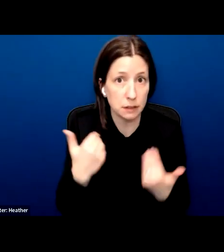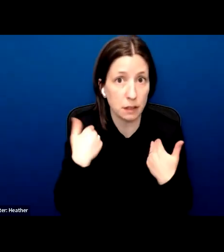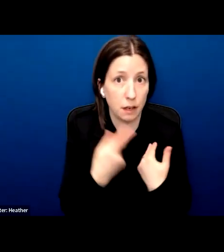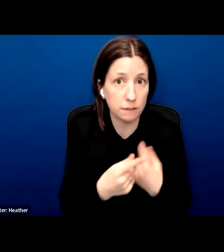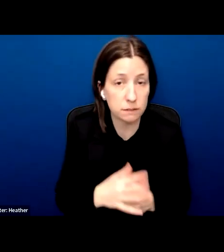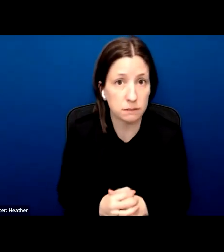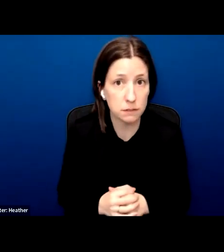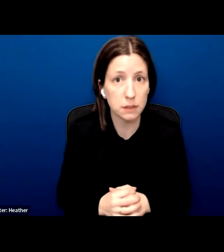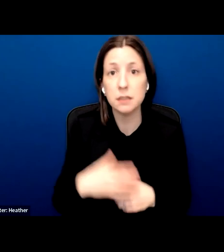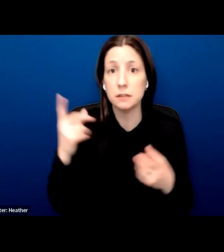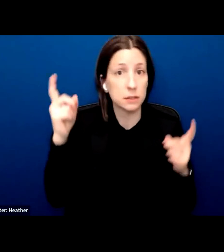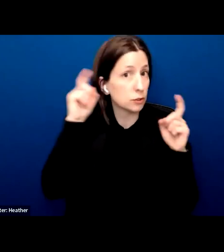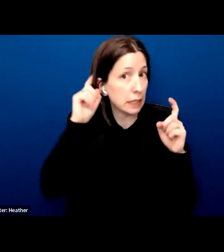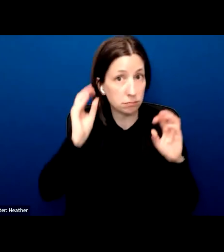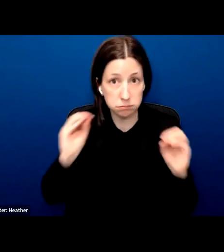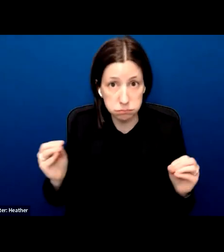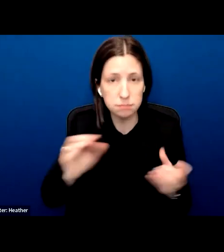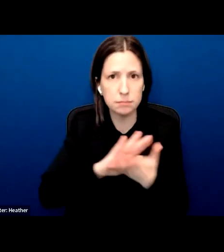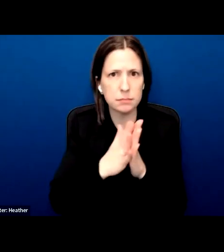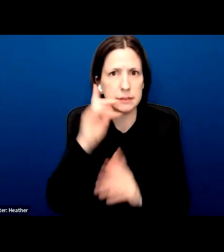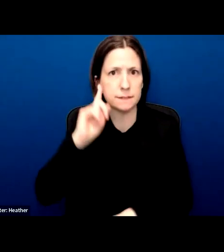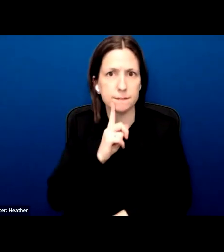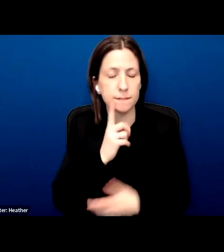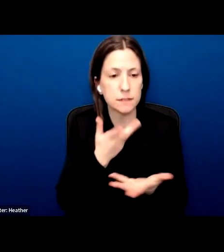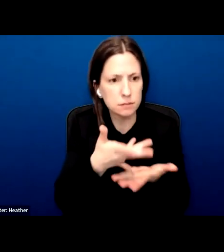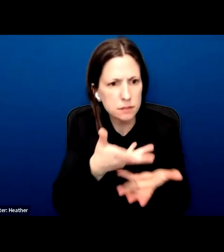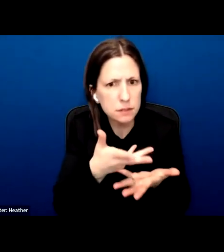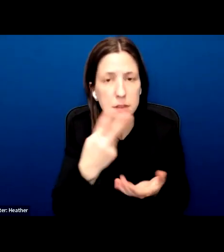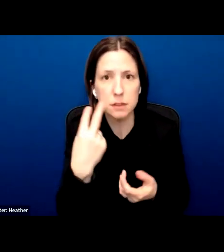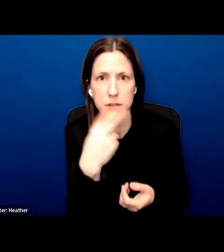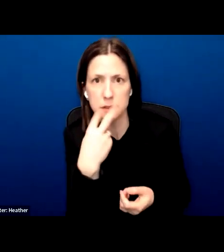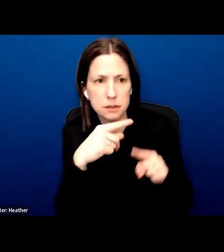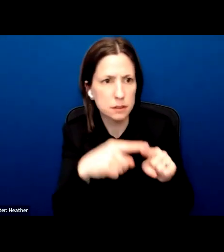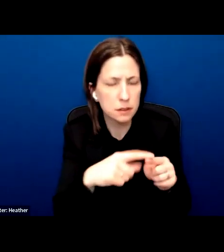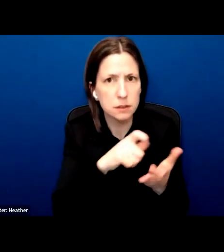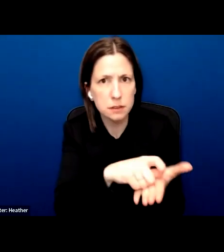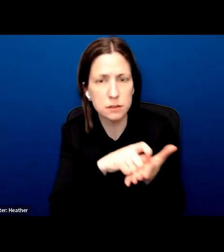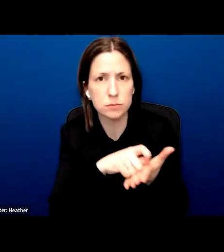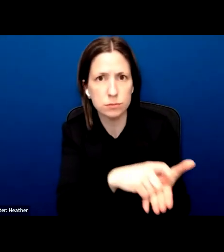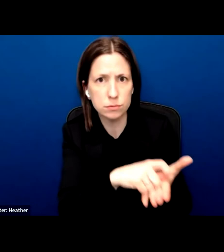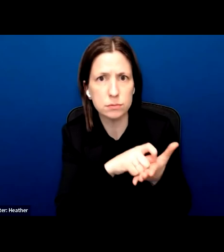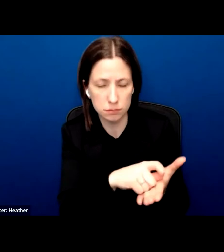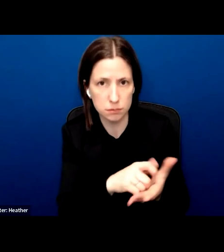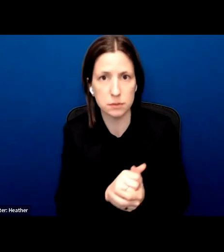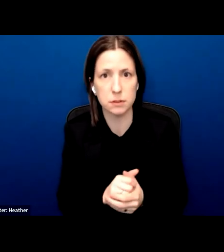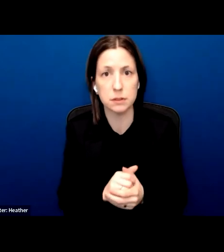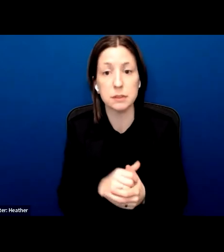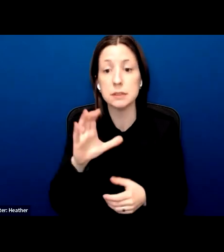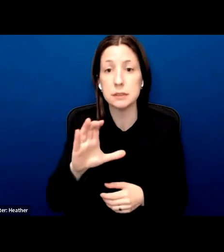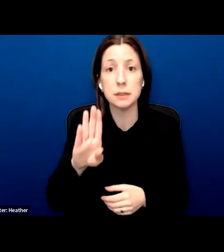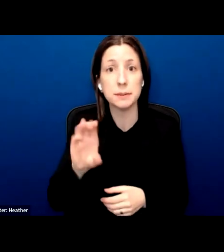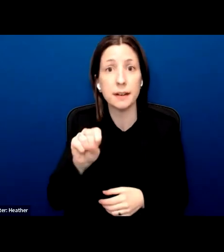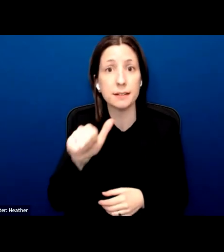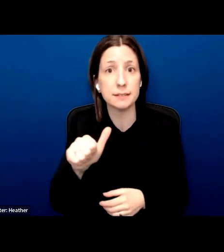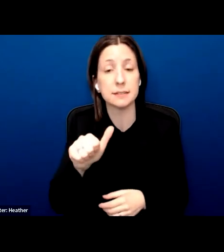effectively deaf and can only read lips or write notes. He had to rely on CBSA officers to provide him with hearing aid batteries.